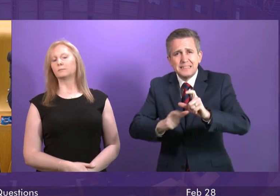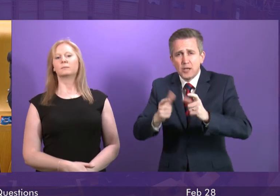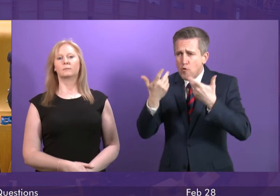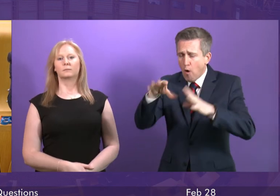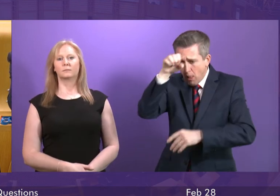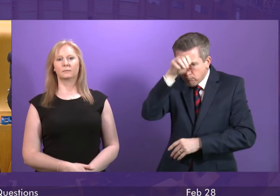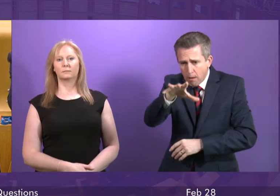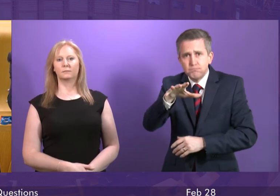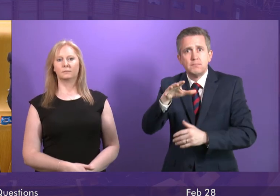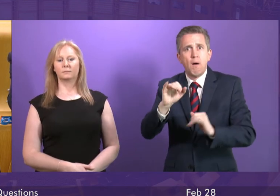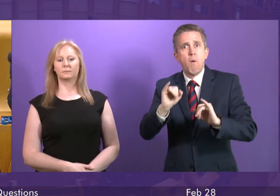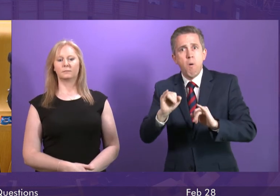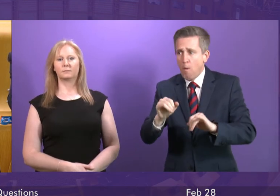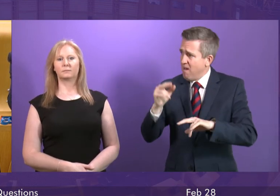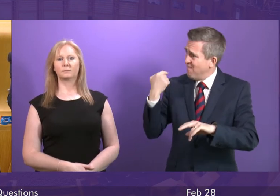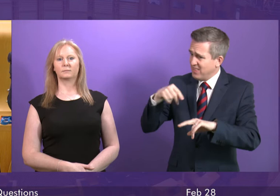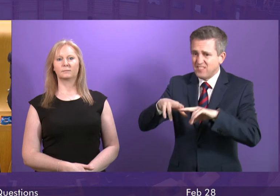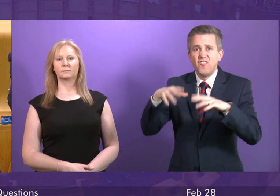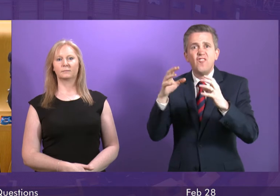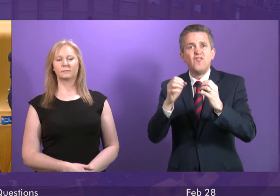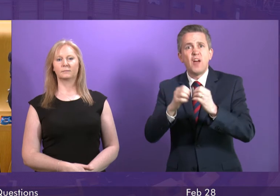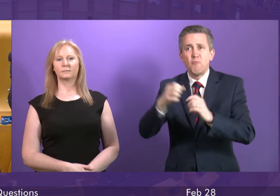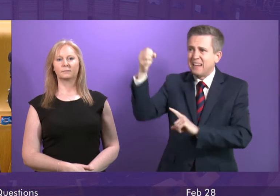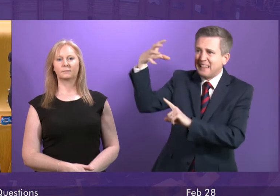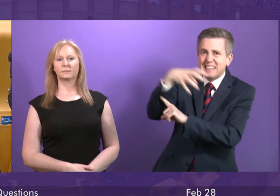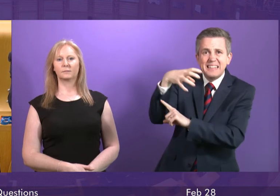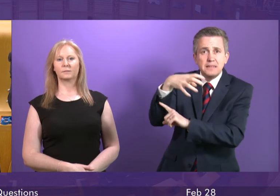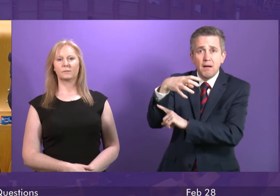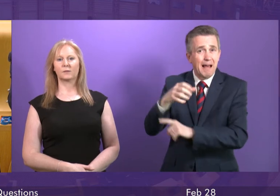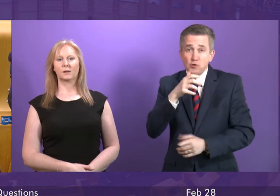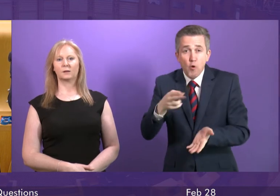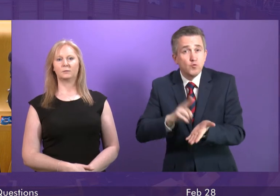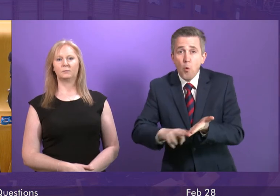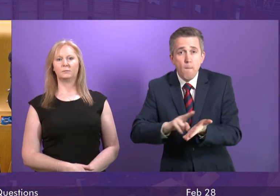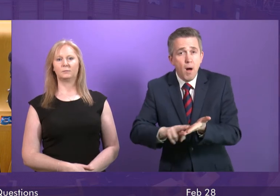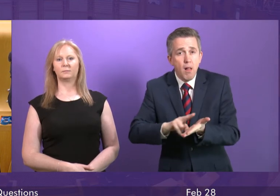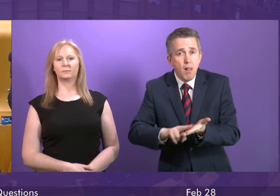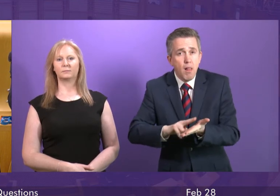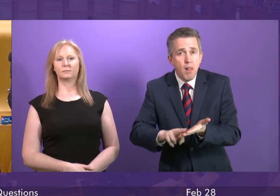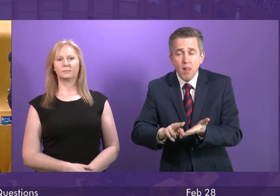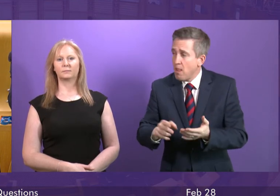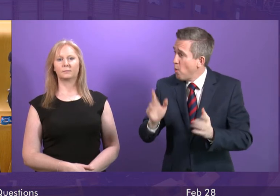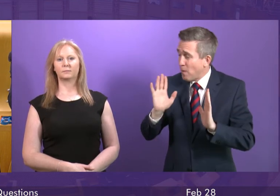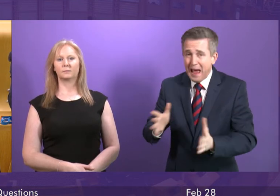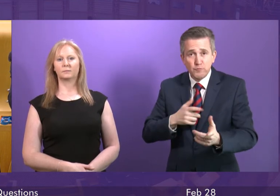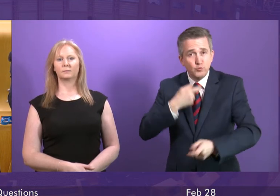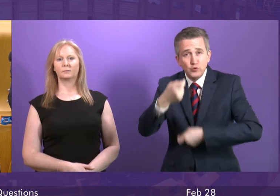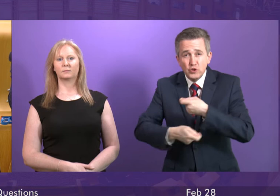February heat wave without recognising this is not normal. We need to change the way that we live and do it urgently. And